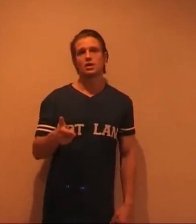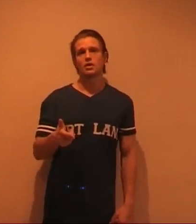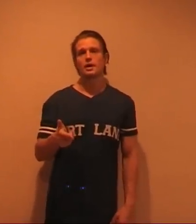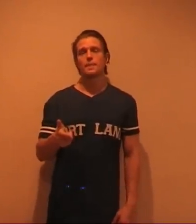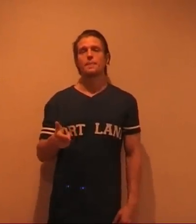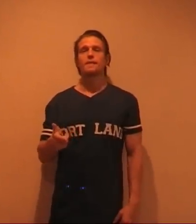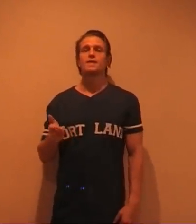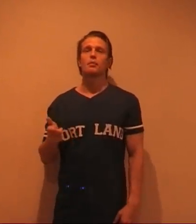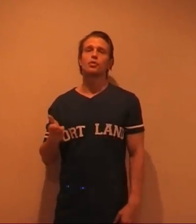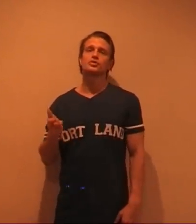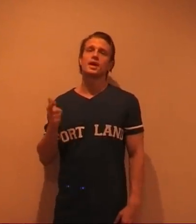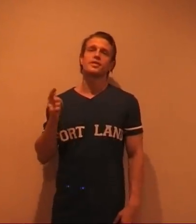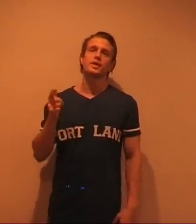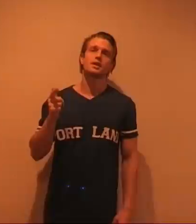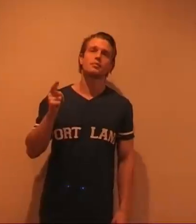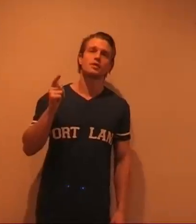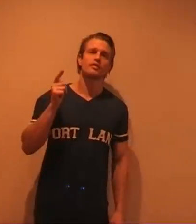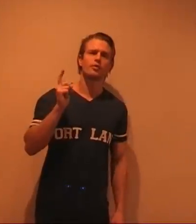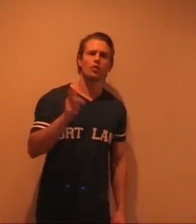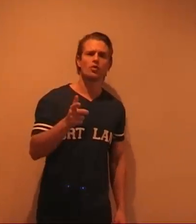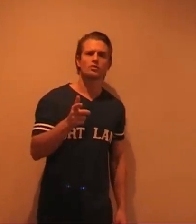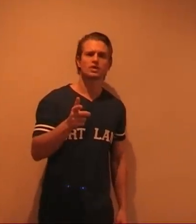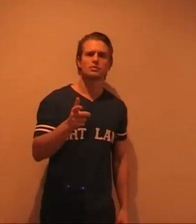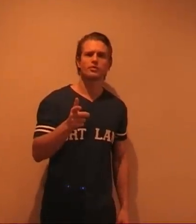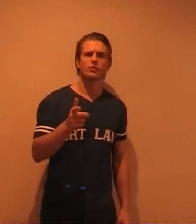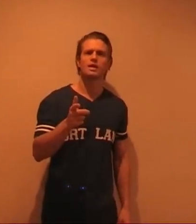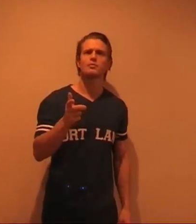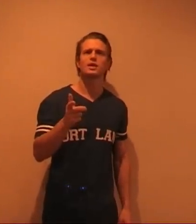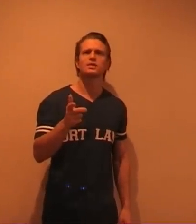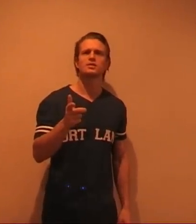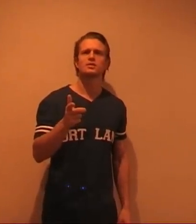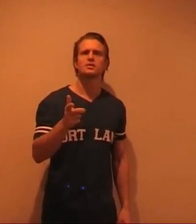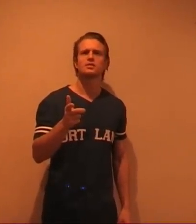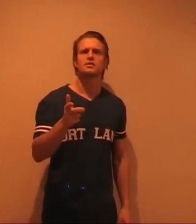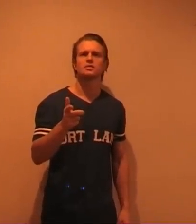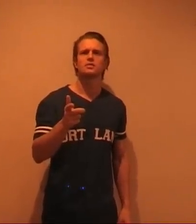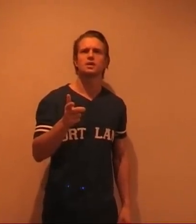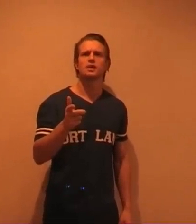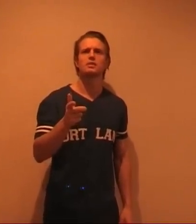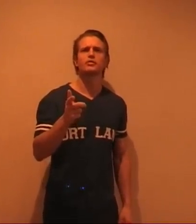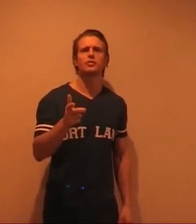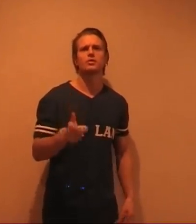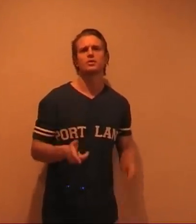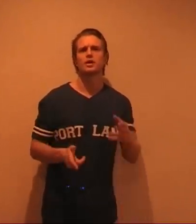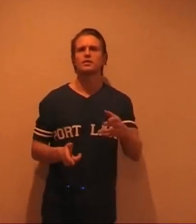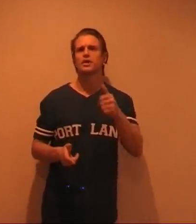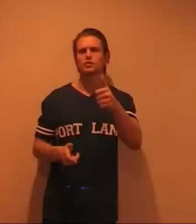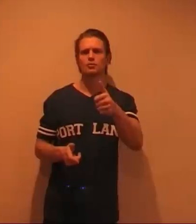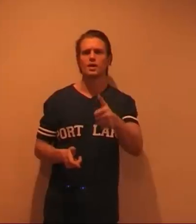Alright. That was I think number four. Was it number four? Cameraman? Yeah. Number four. Alright. Thank you cameraman.